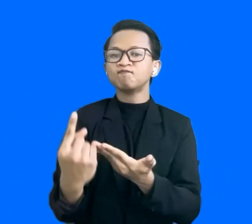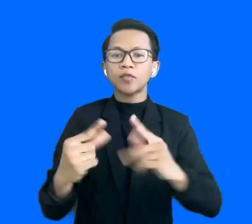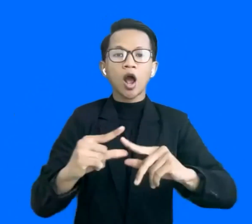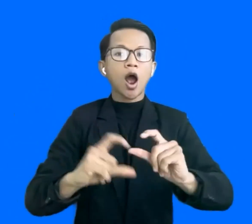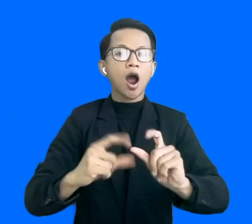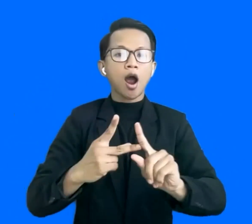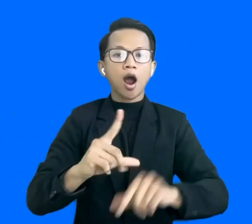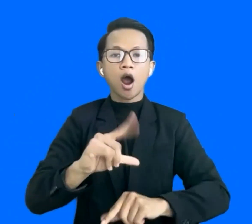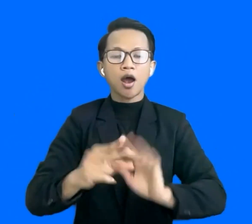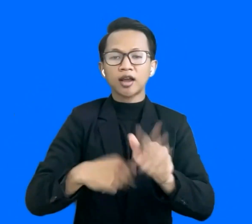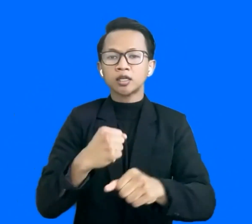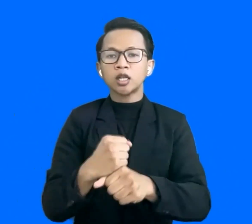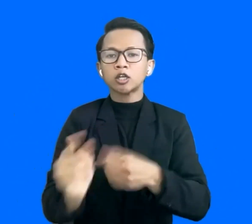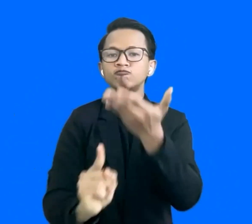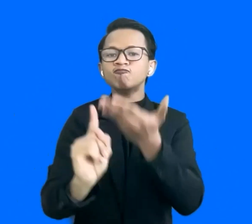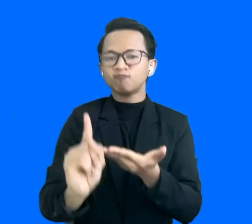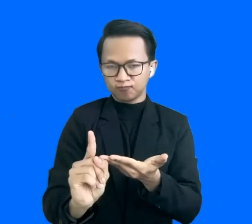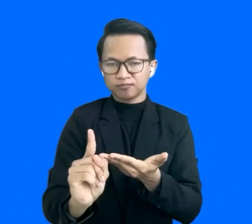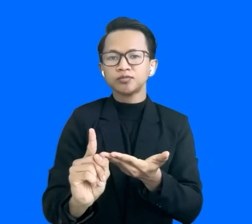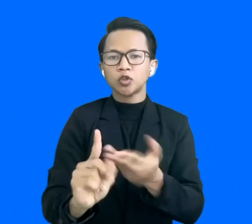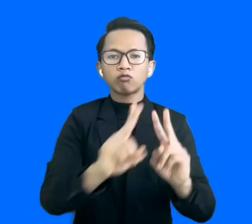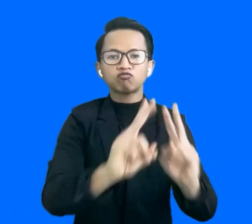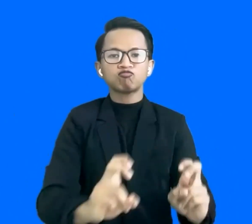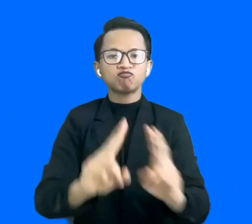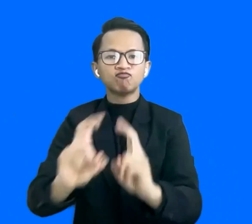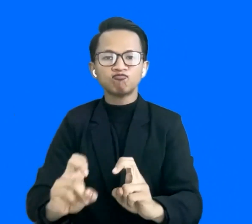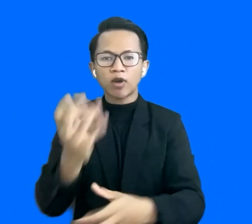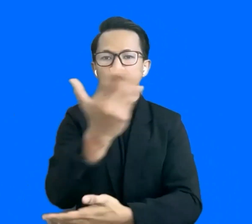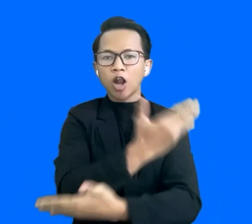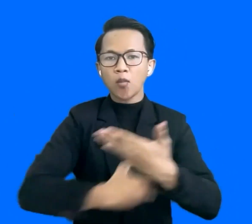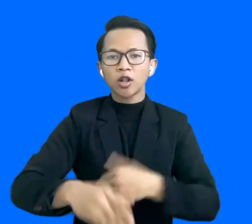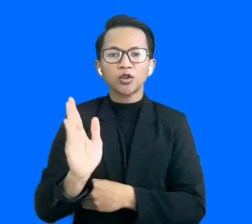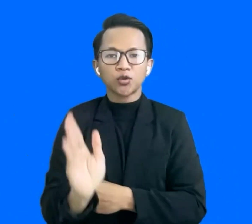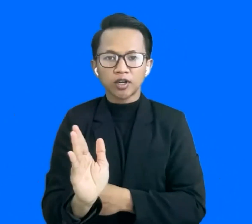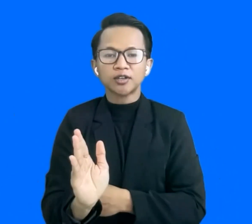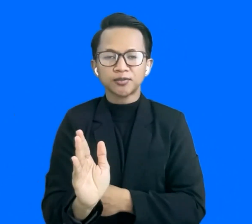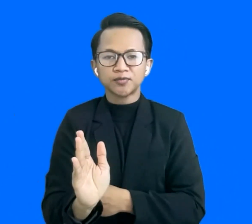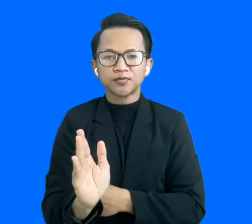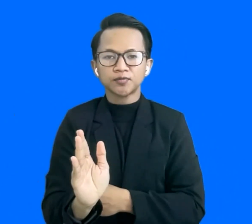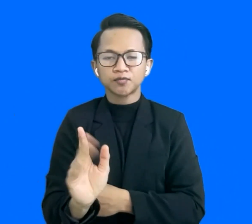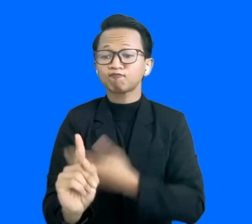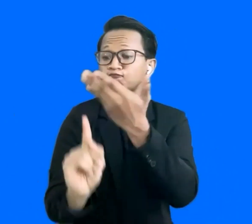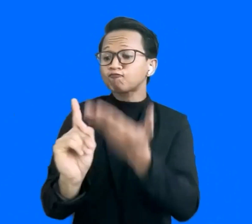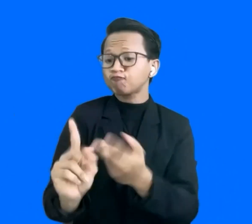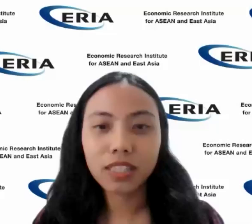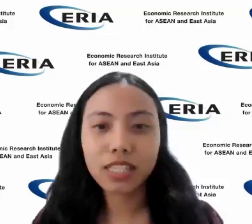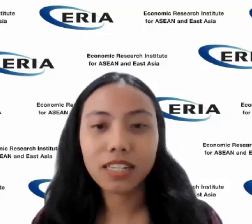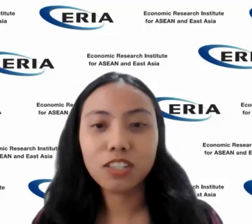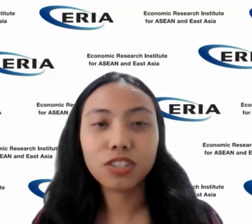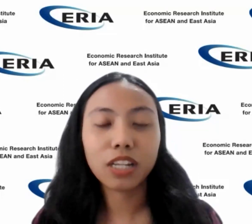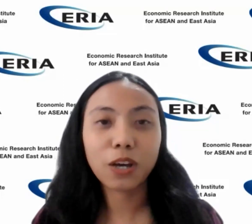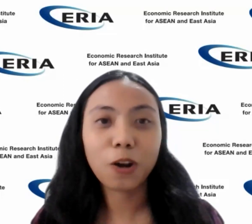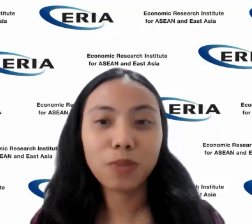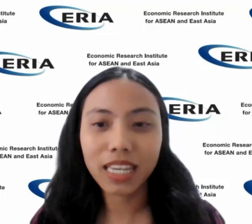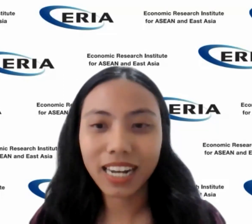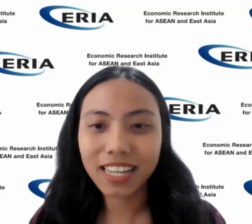who has conducted the study on disability and tech to examine the trends and opportunities in the